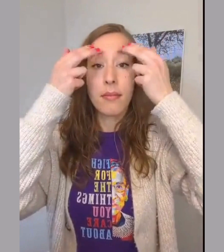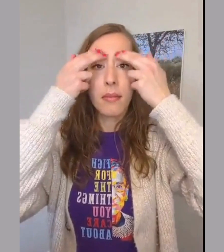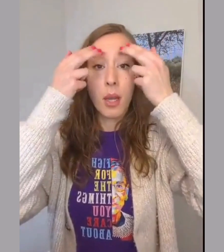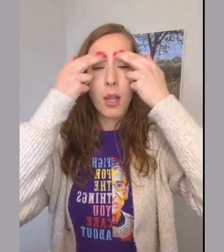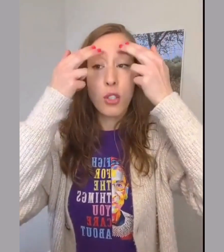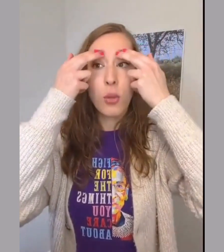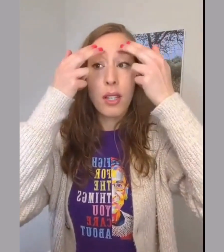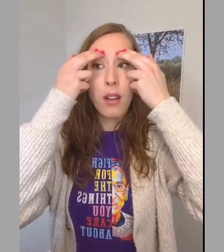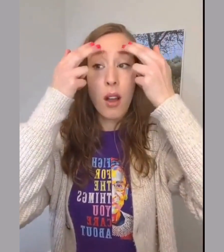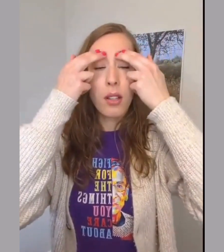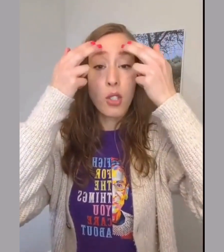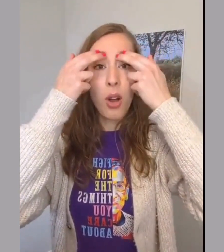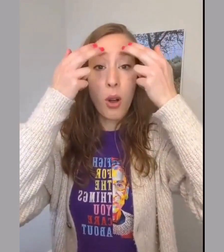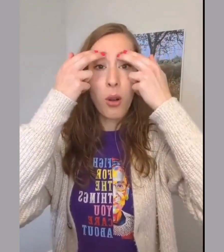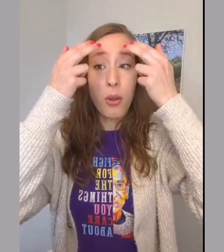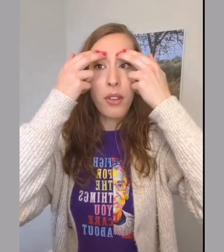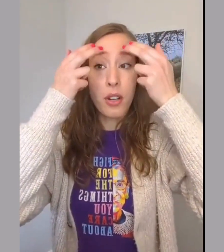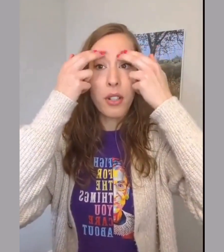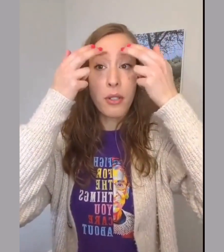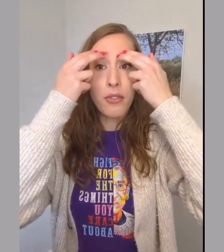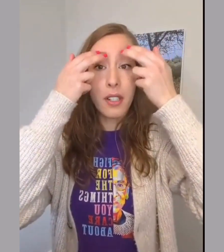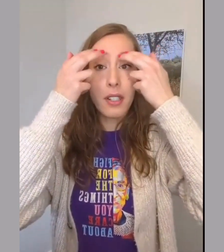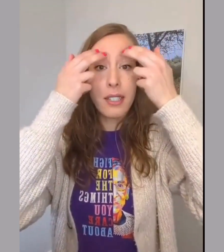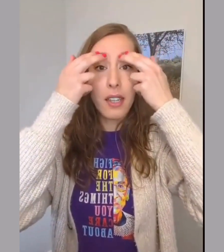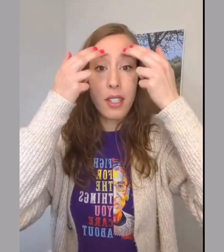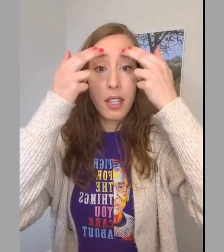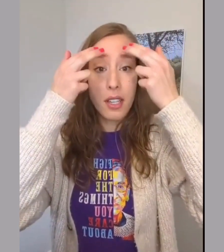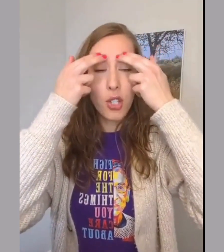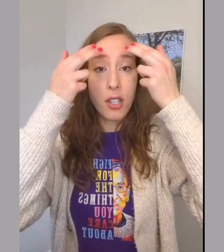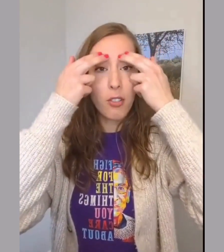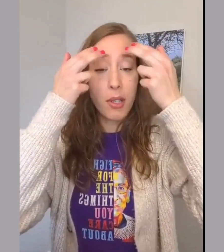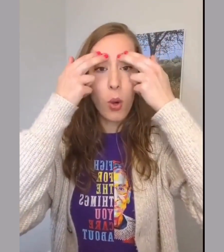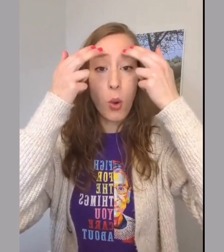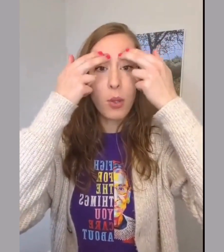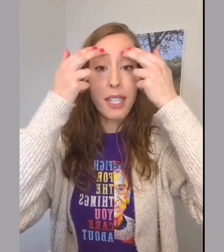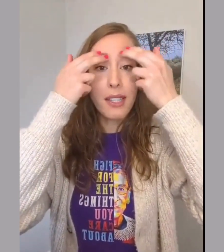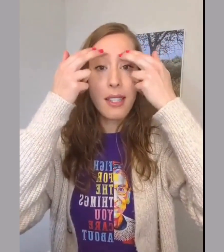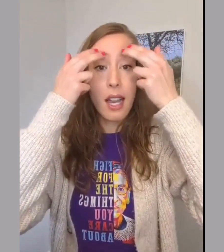To acknowledge all the hurt, fear, and devastation I've been holding inside.